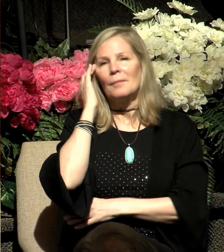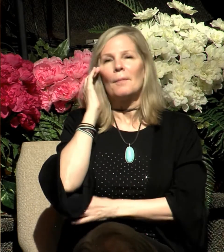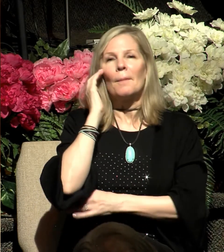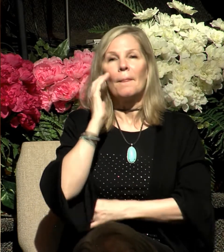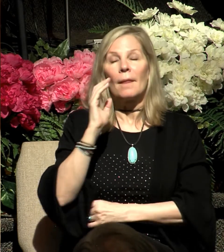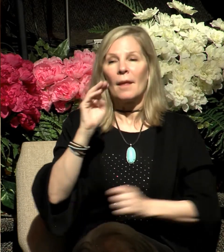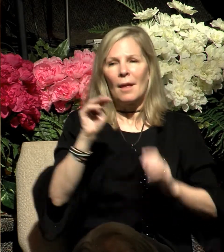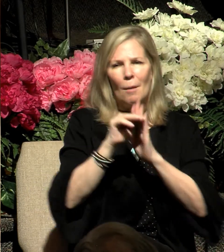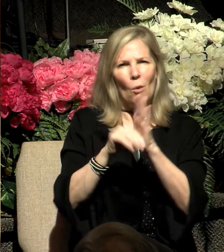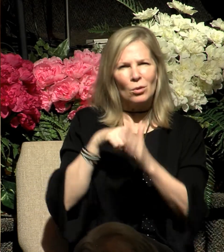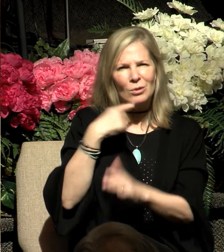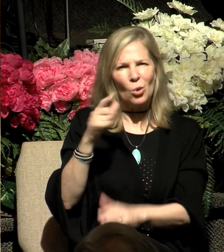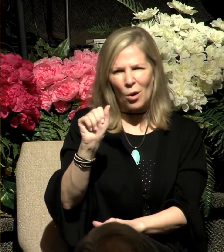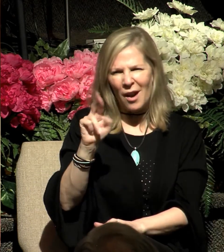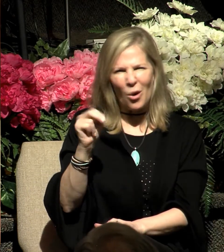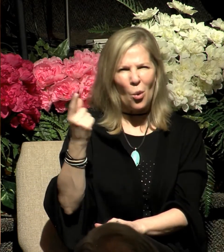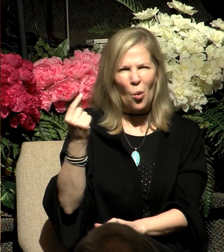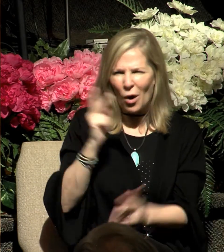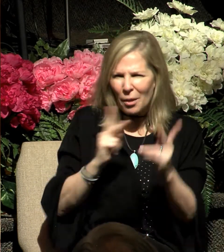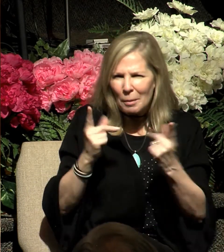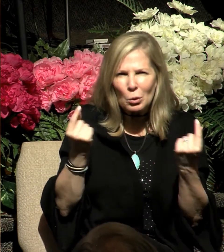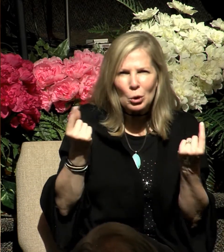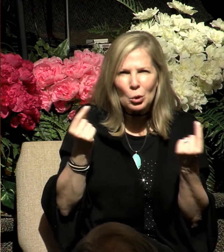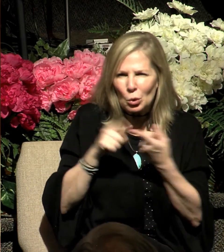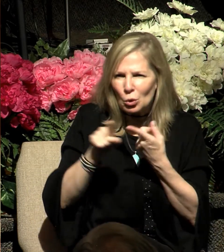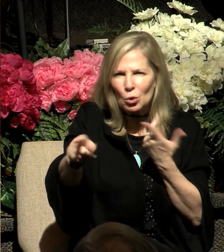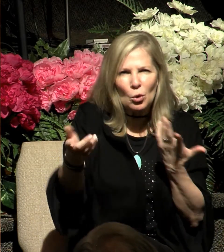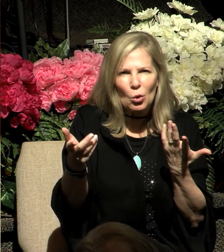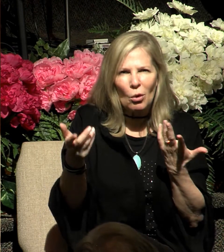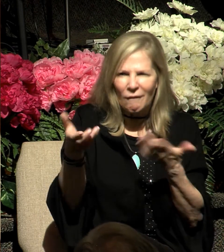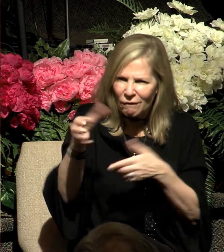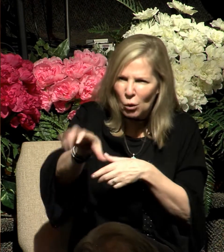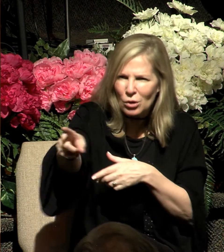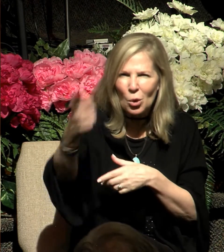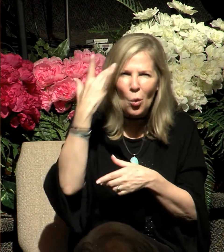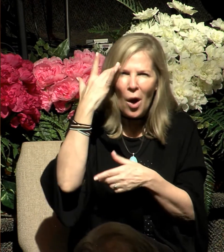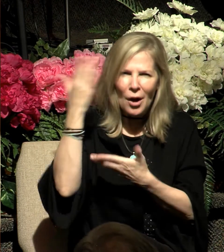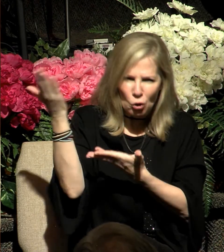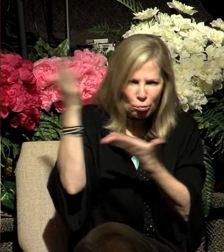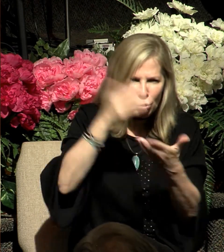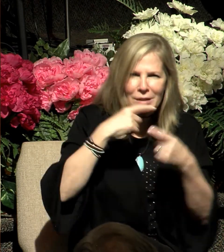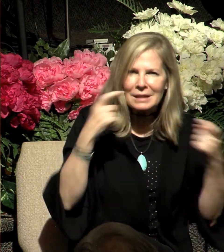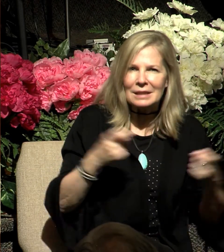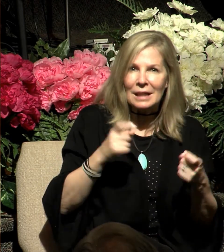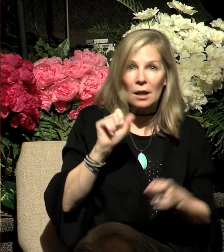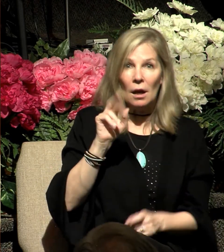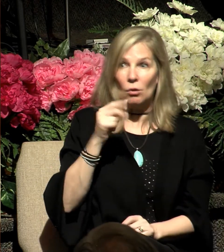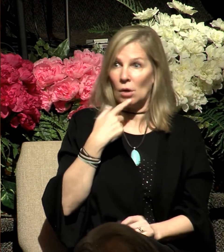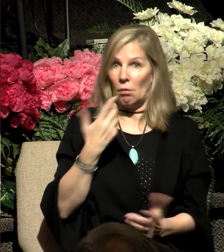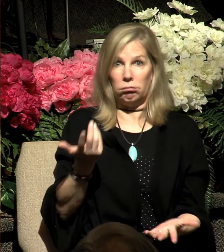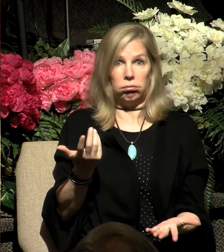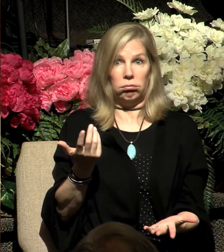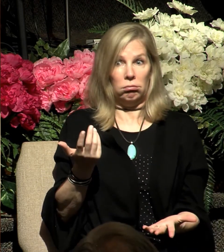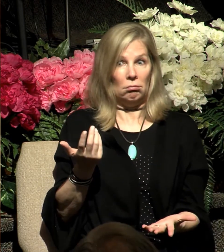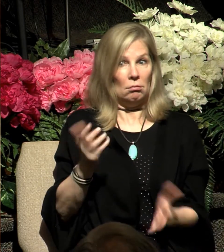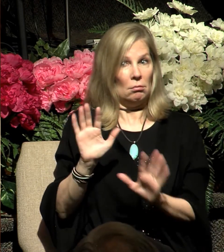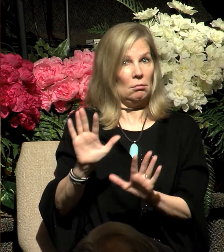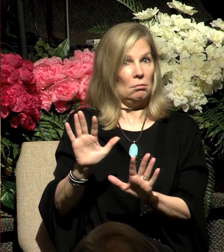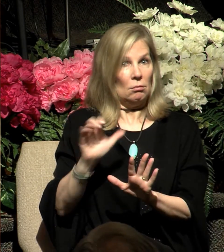Moses said to Aaron, what did this people do to you that you brought such great sin upon them? Aaron said, do not let the anger of my Lord burn.